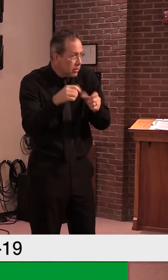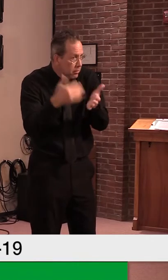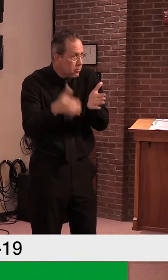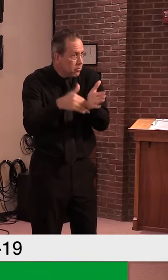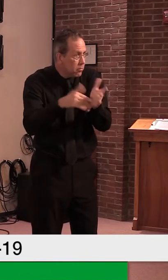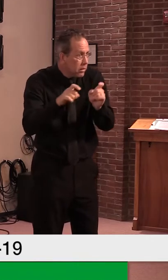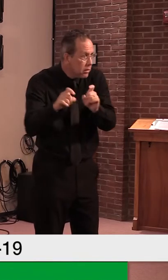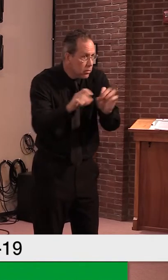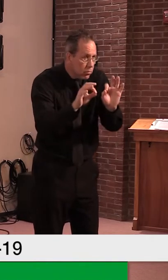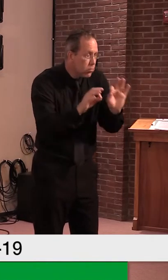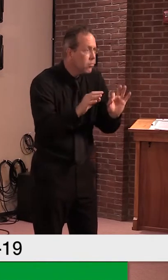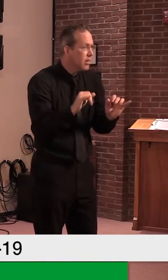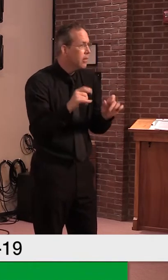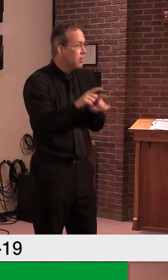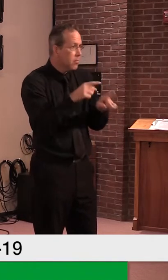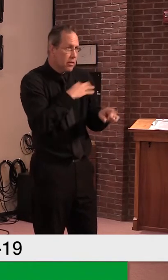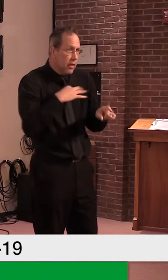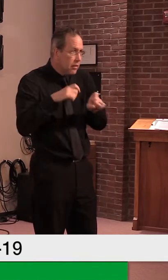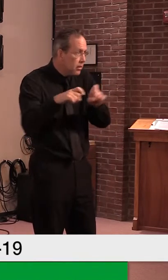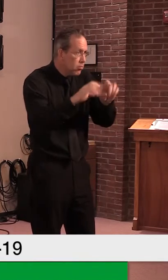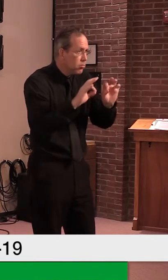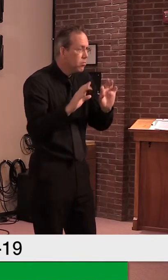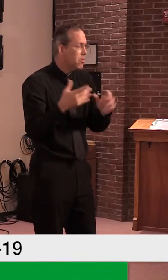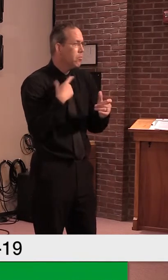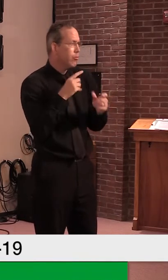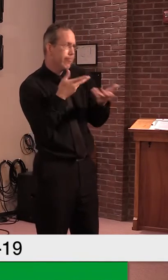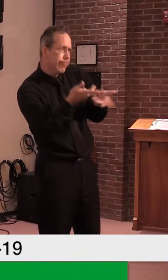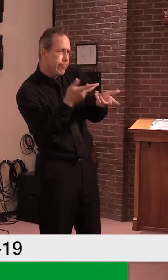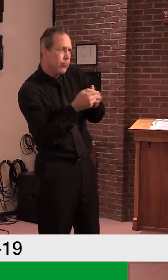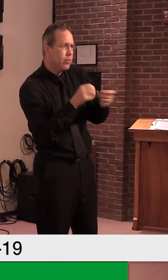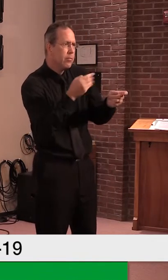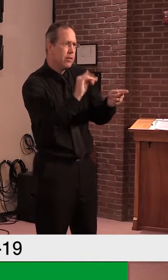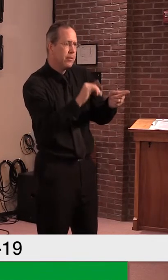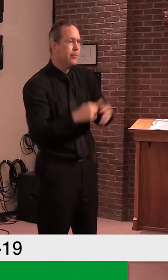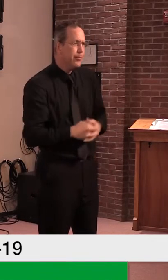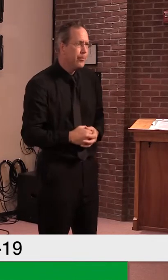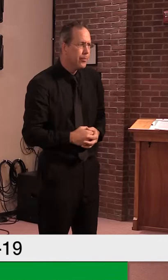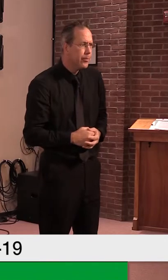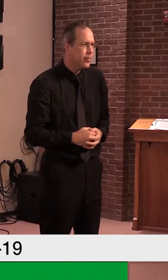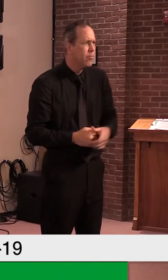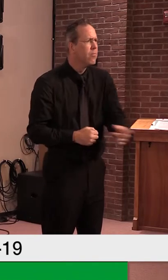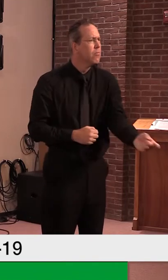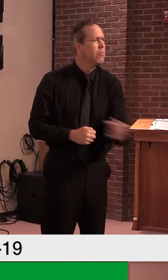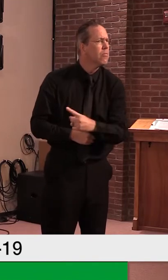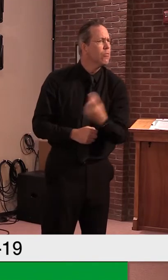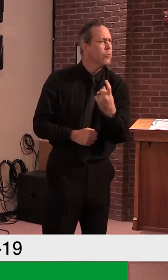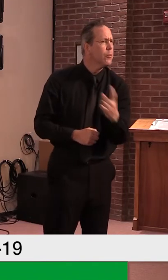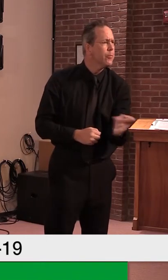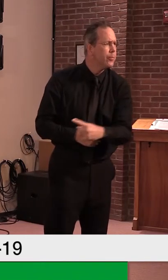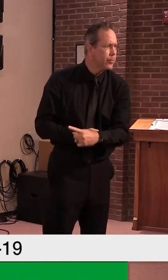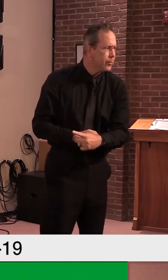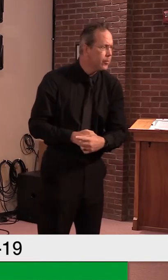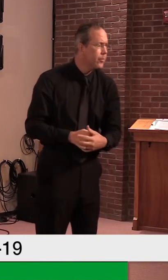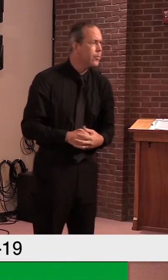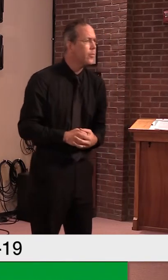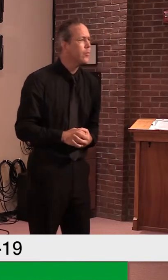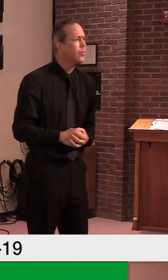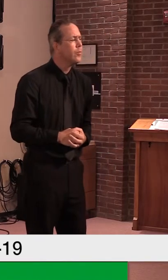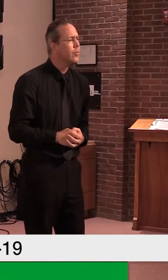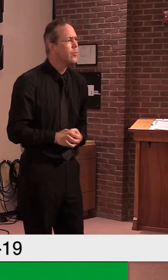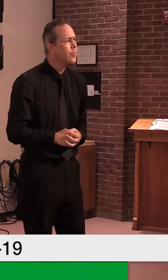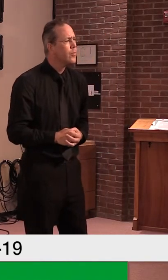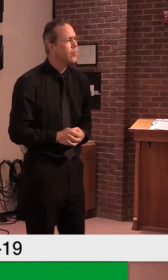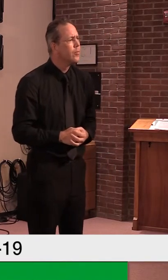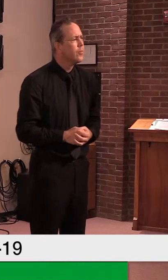And I guess, um, as a final follow-up, this kind of points out what many critics have said that,